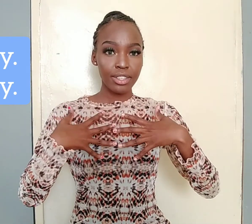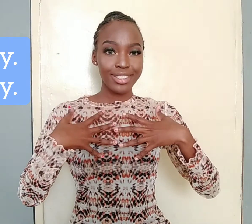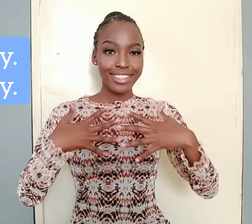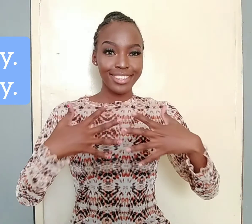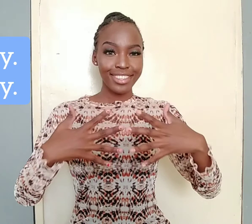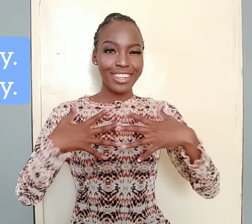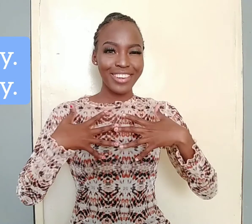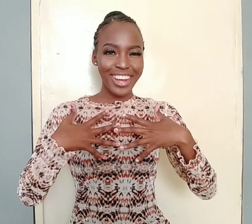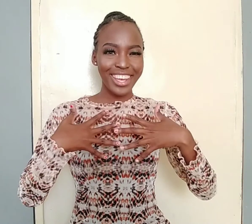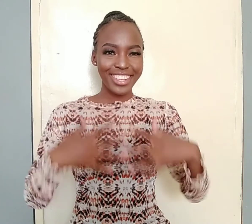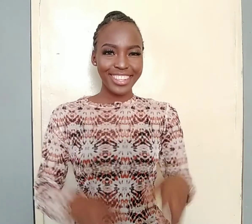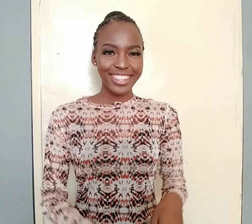Gray.